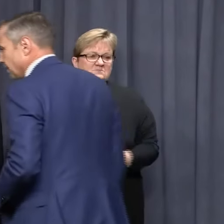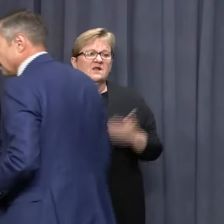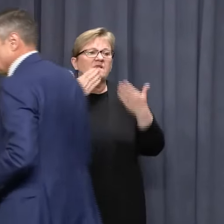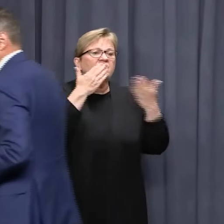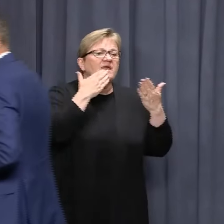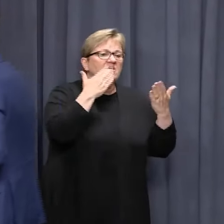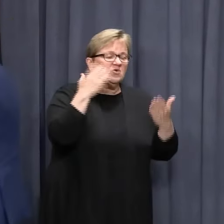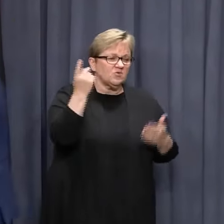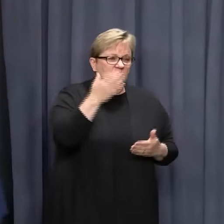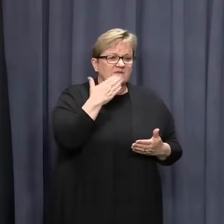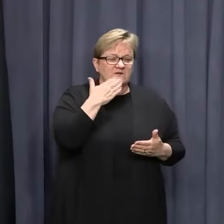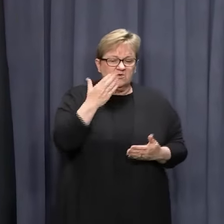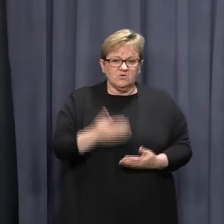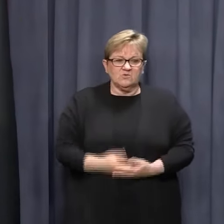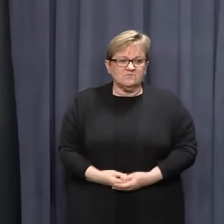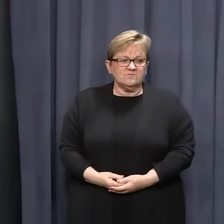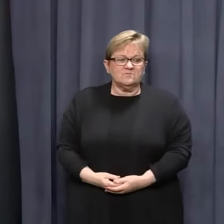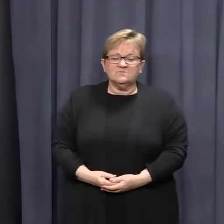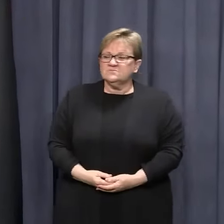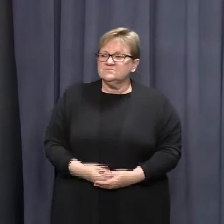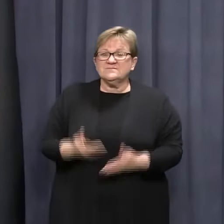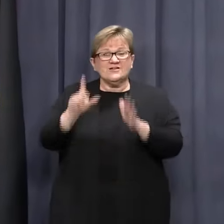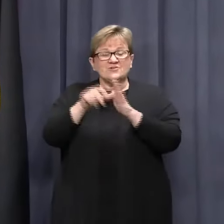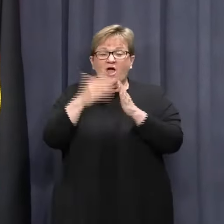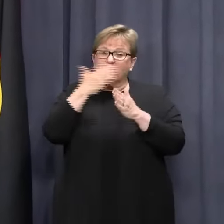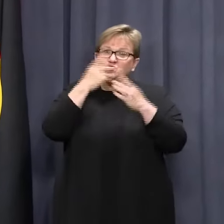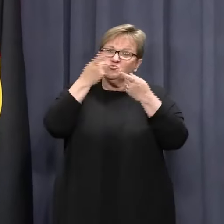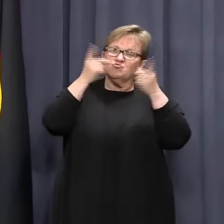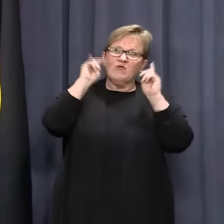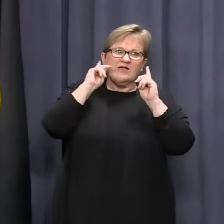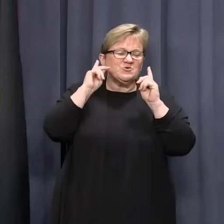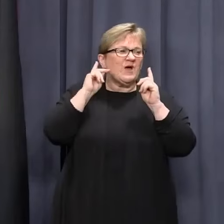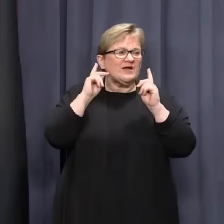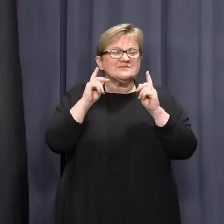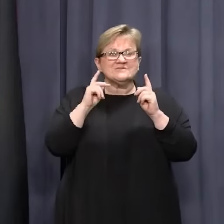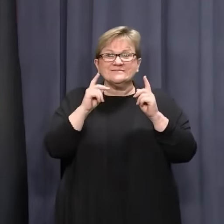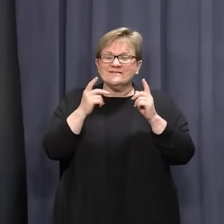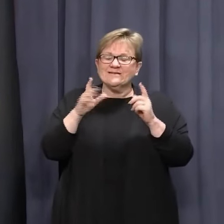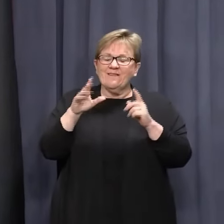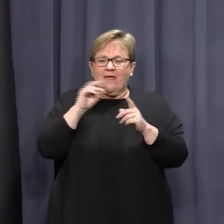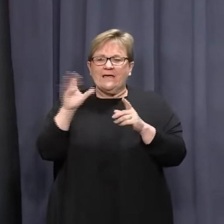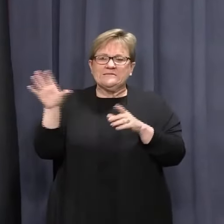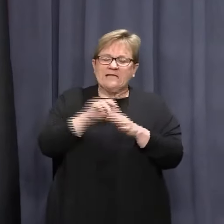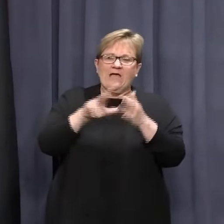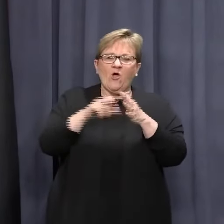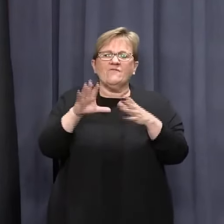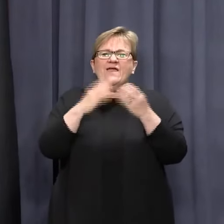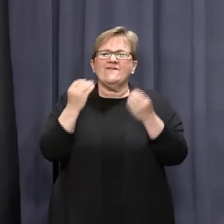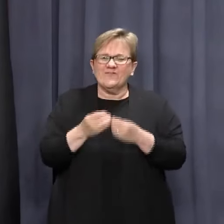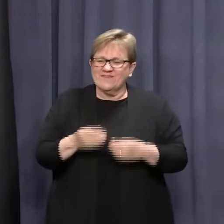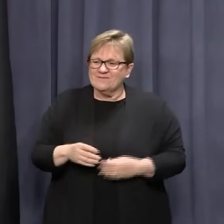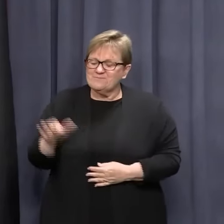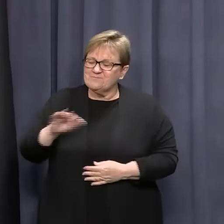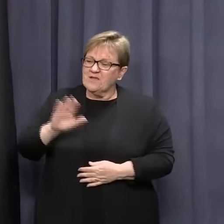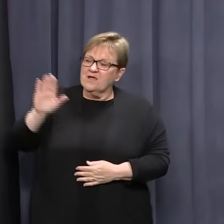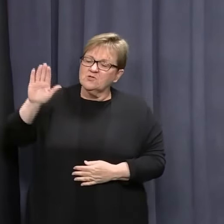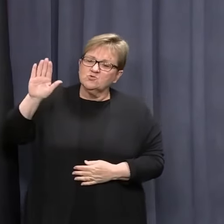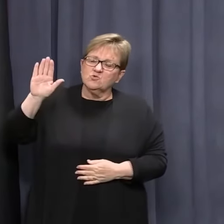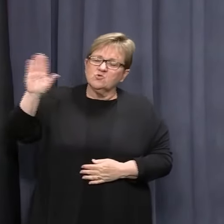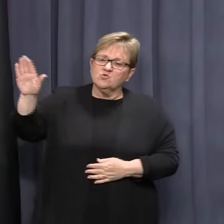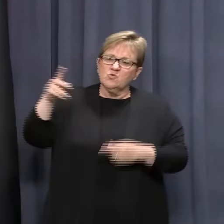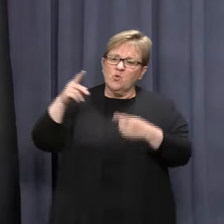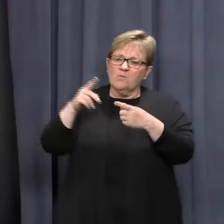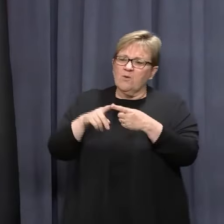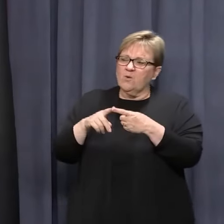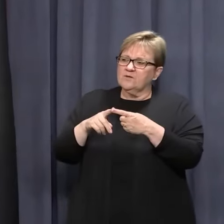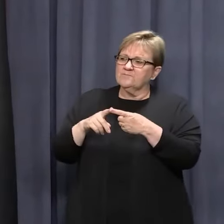Thanks, everyone. It's that time of the year when school graduations take over everything. So just going back to your earlier point,